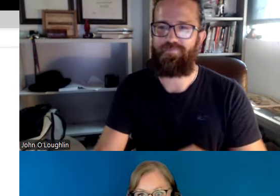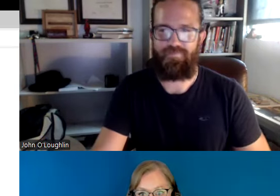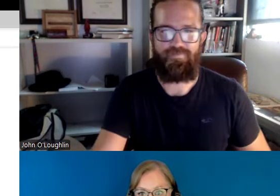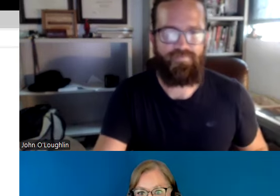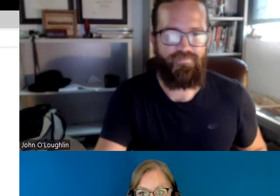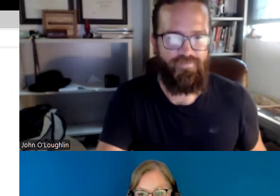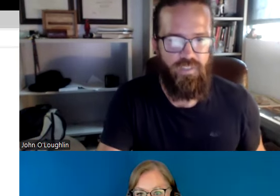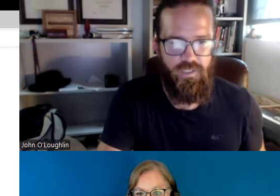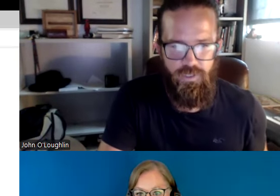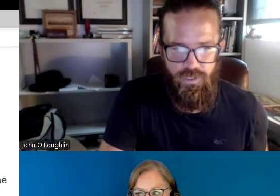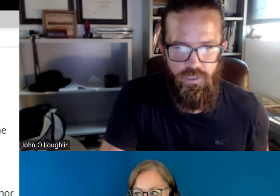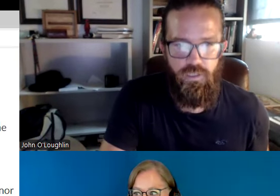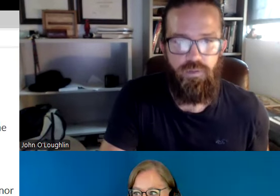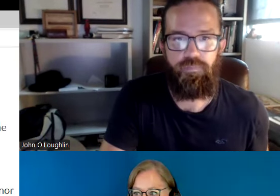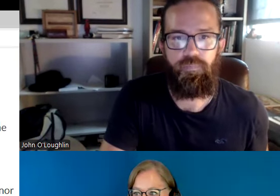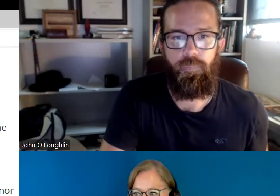It's simple.